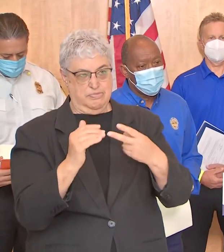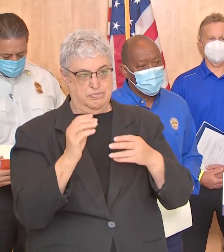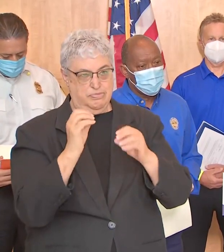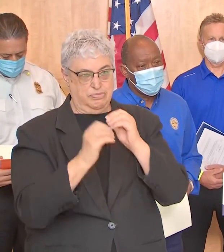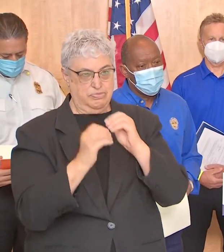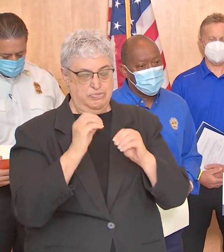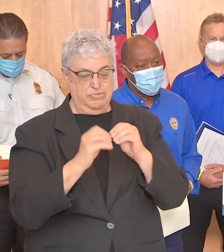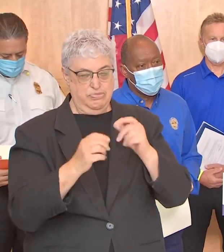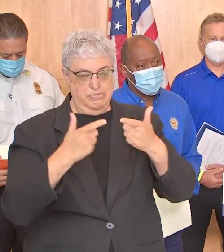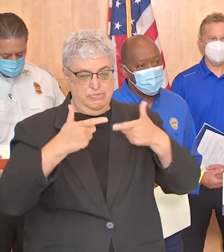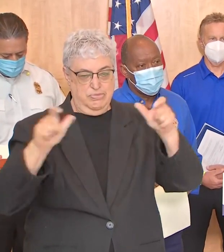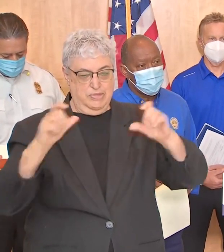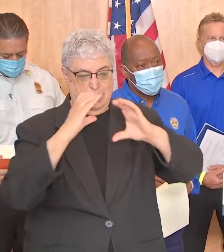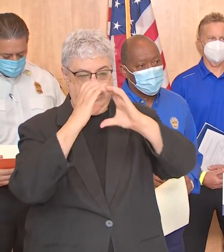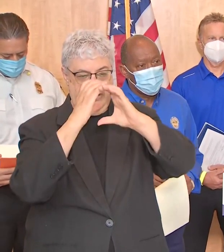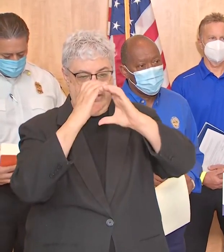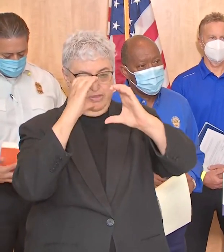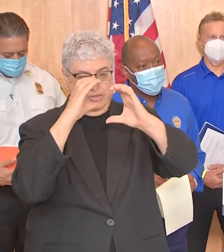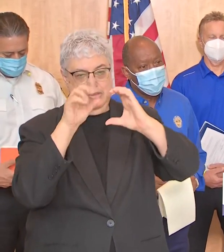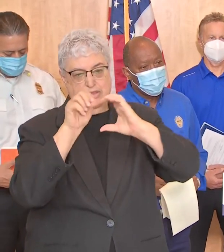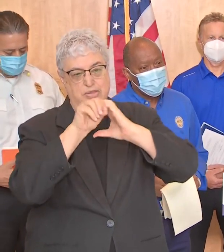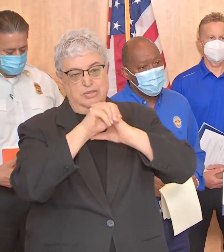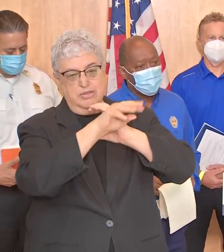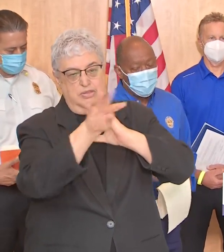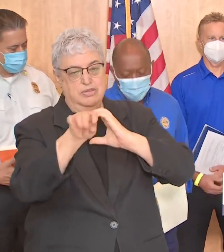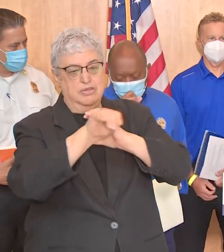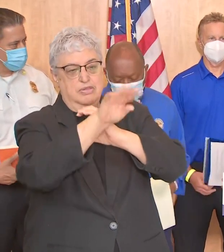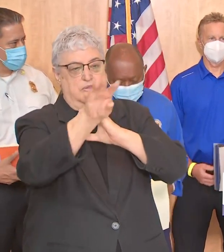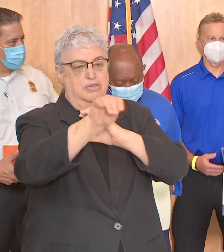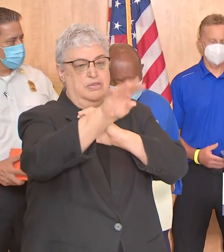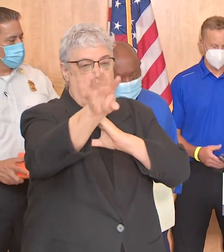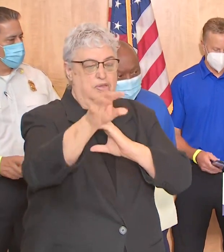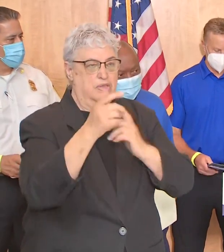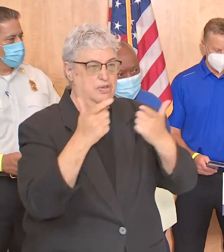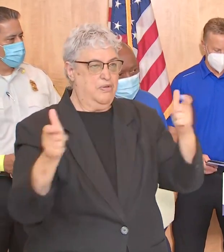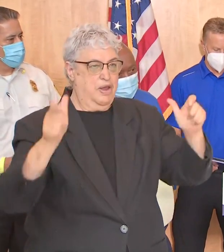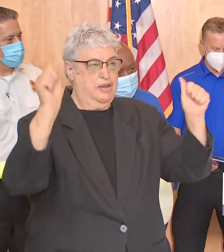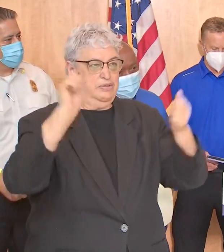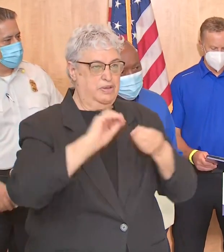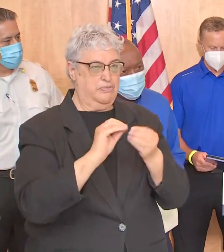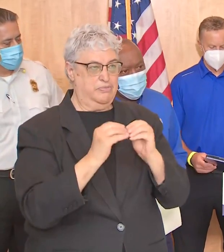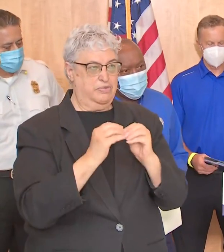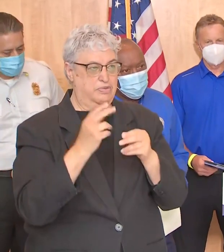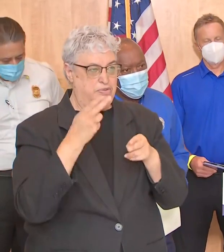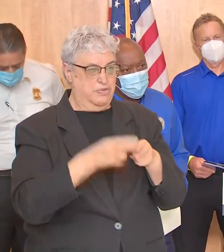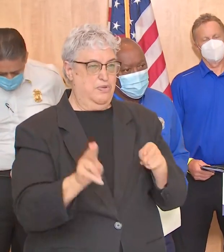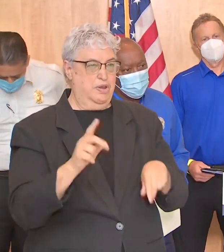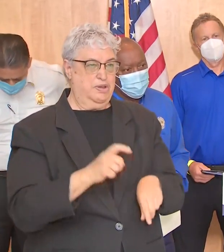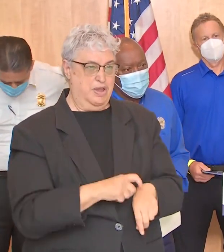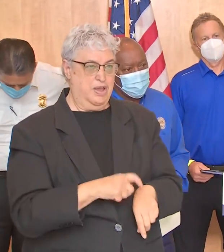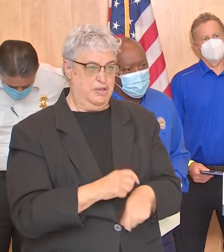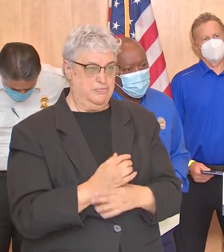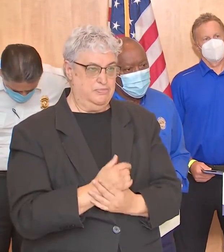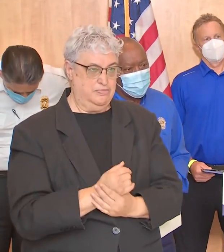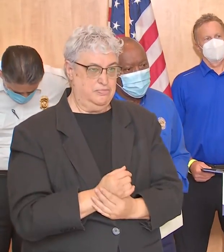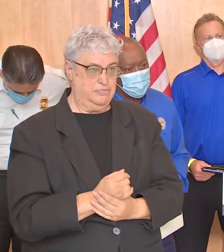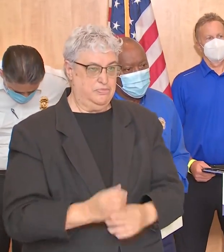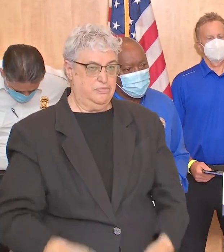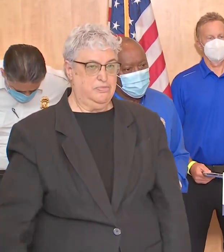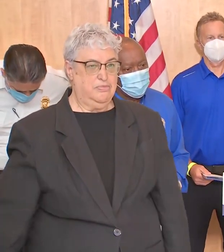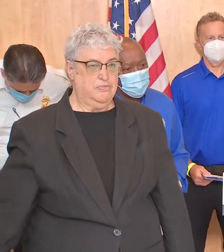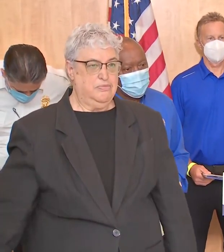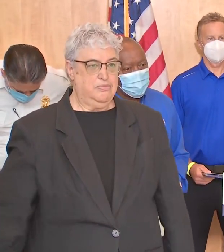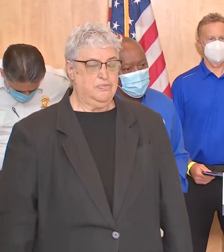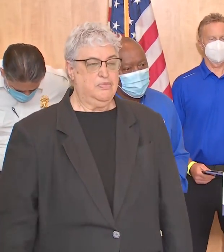major lines that will restore power to the greatest number of customers and the shortest amount of time we will